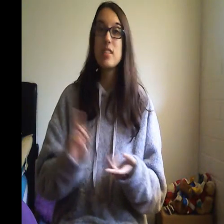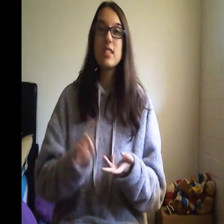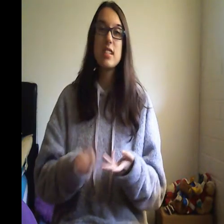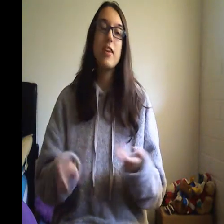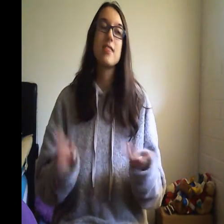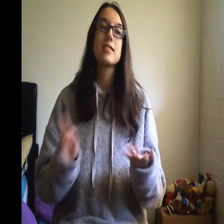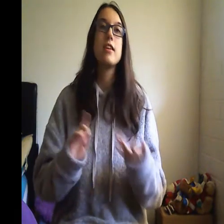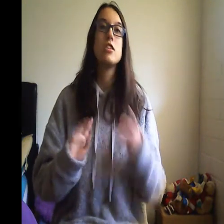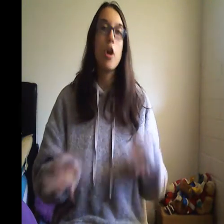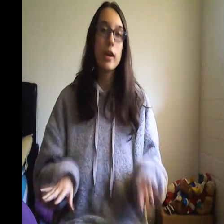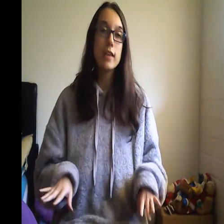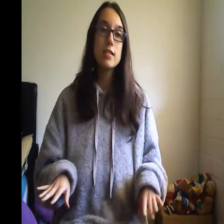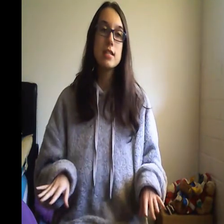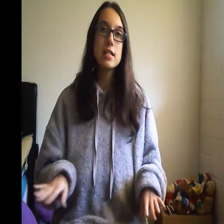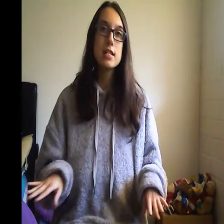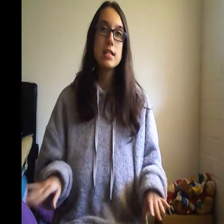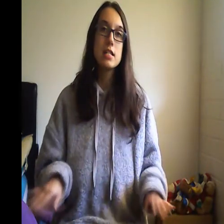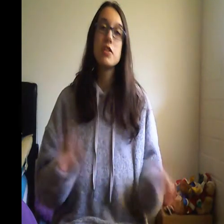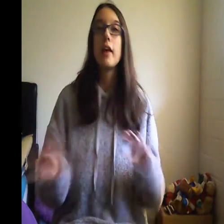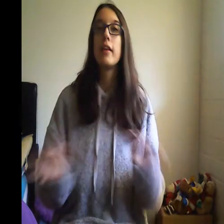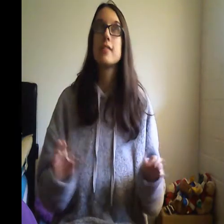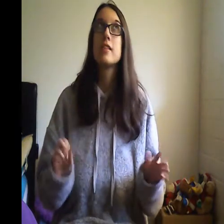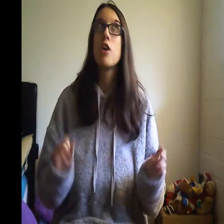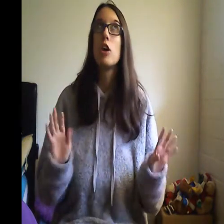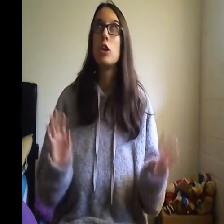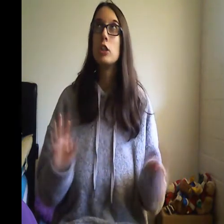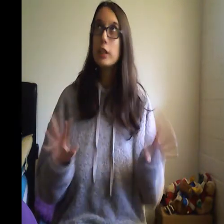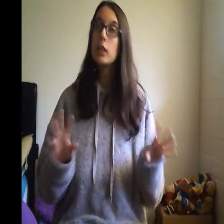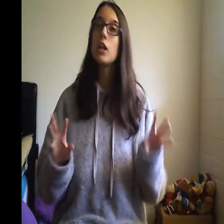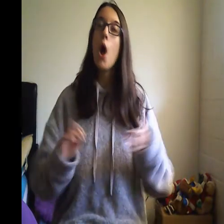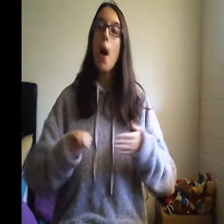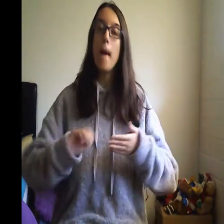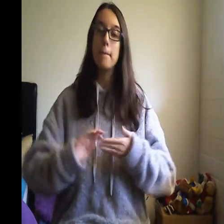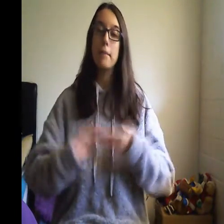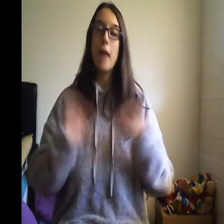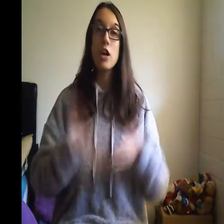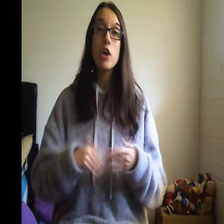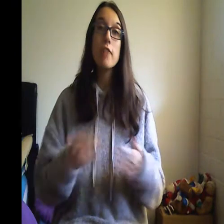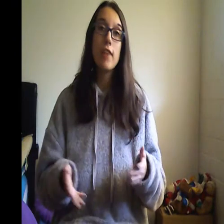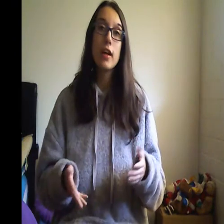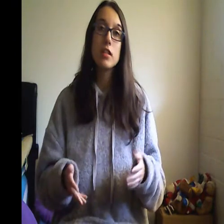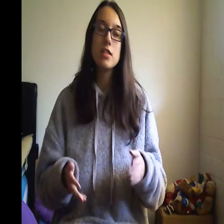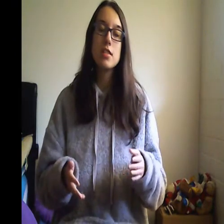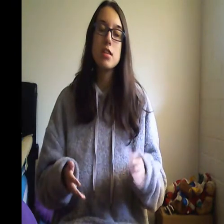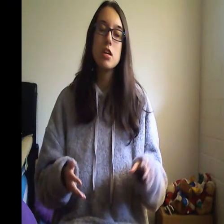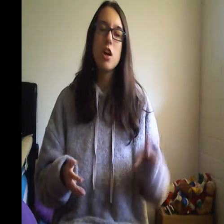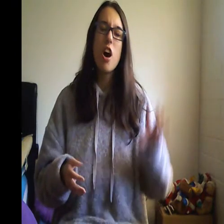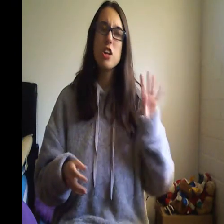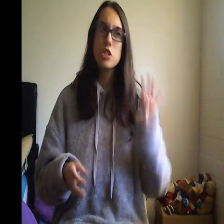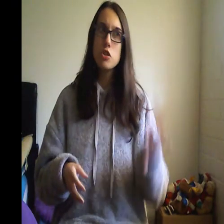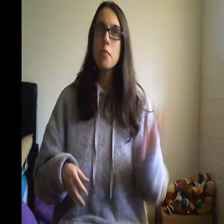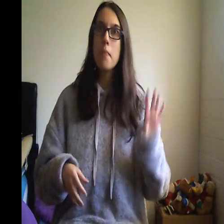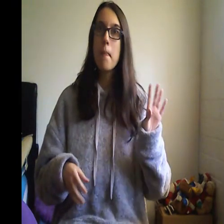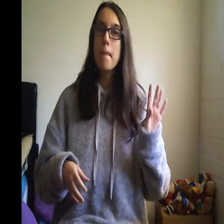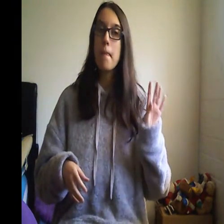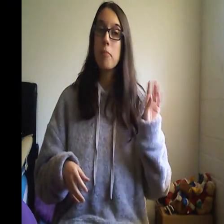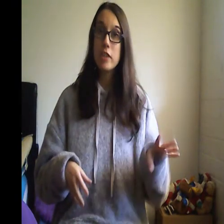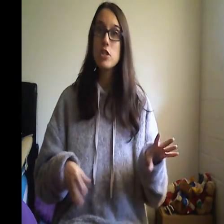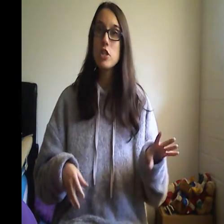at walmart cbs and target so yeah like i said earlier um i couldn't find the tooth